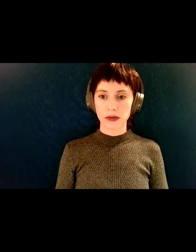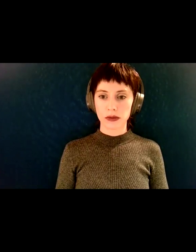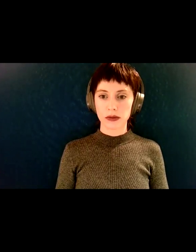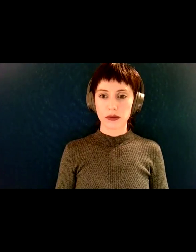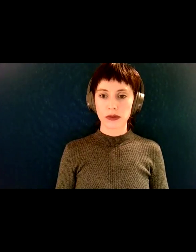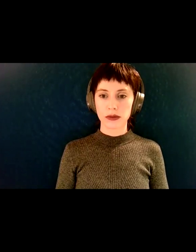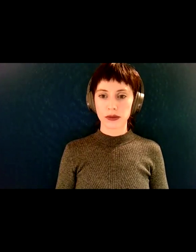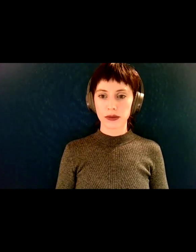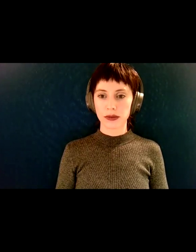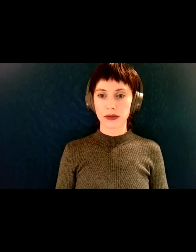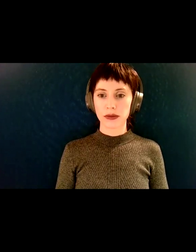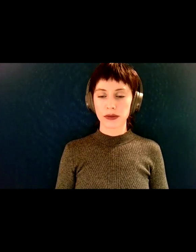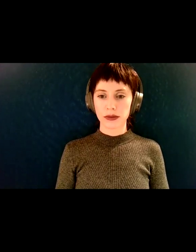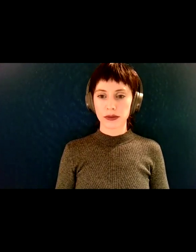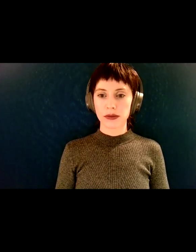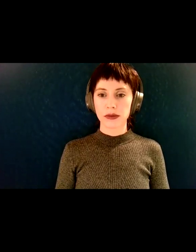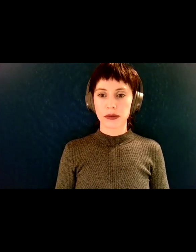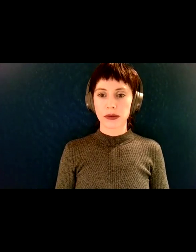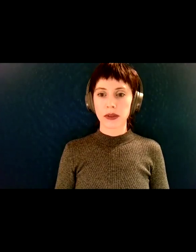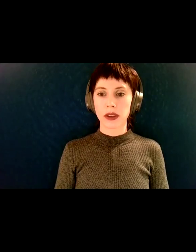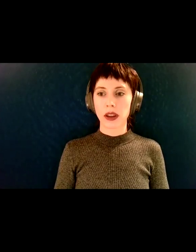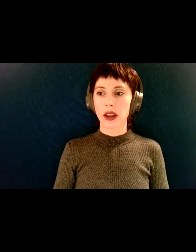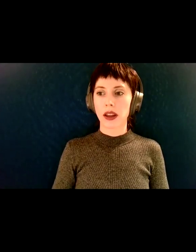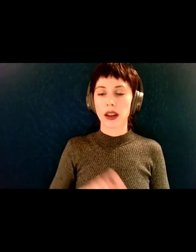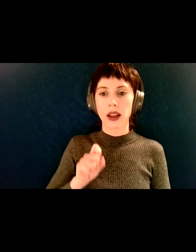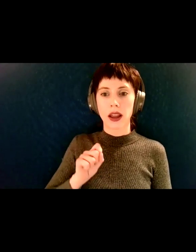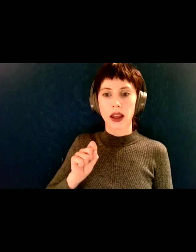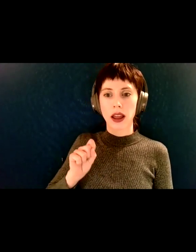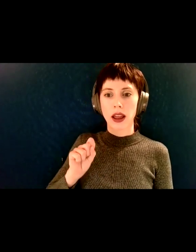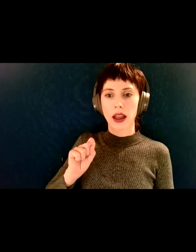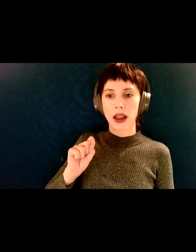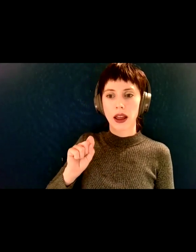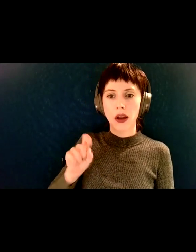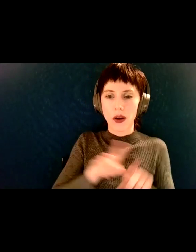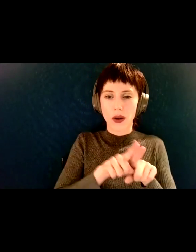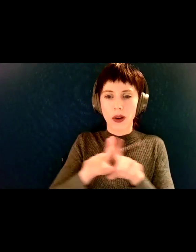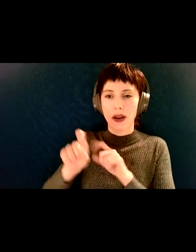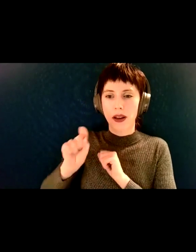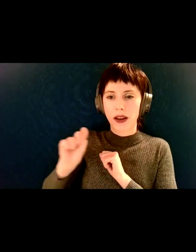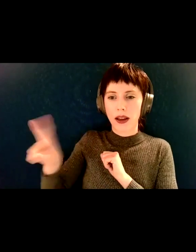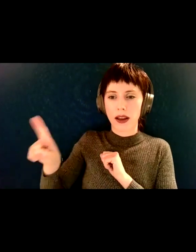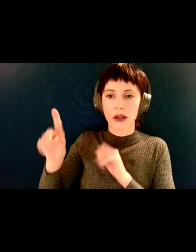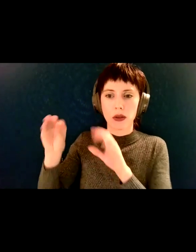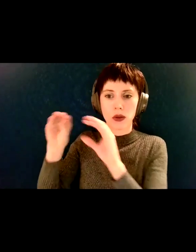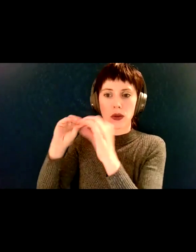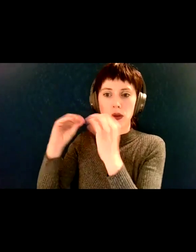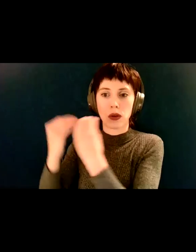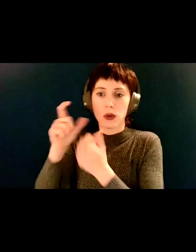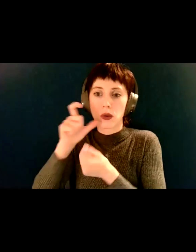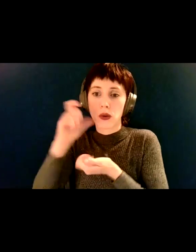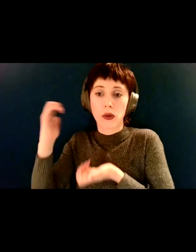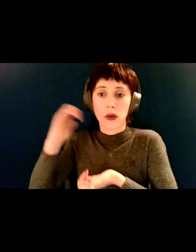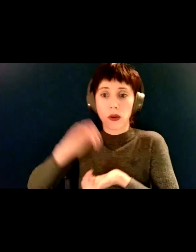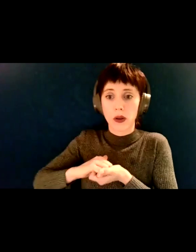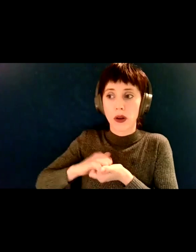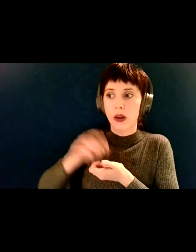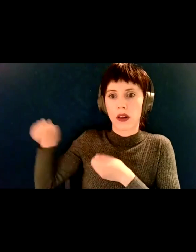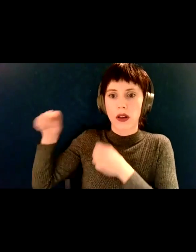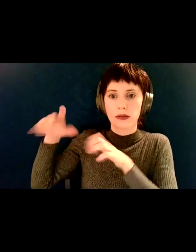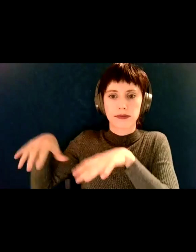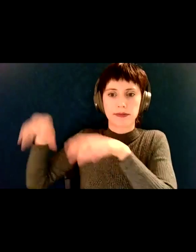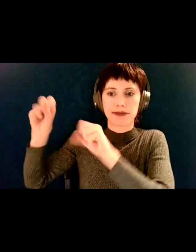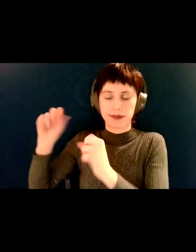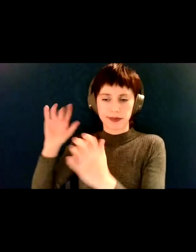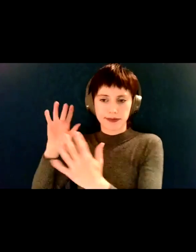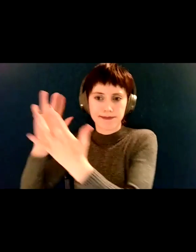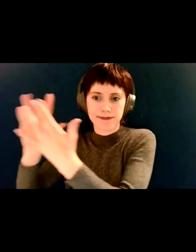asking our partner organizations to help us reach out to people who might not have internet access. And I think that's